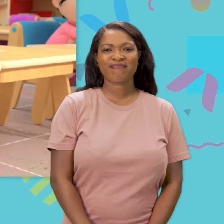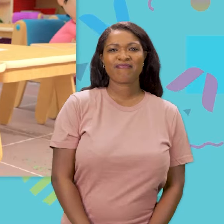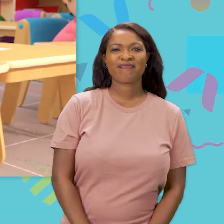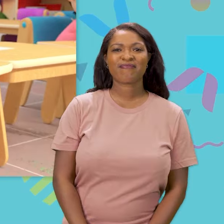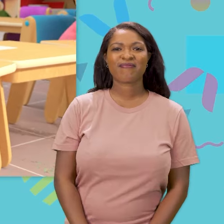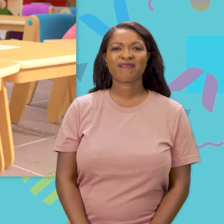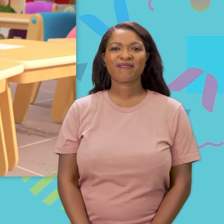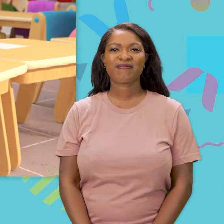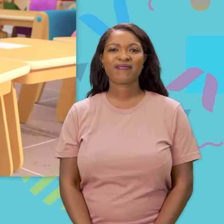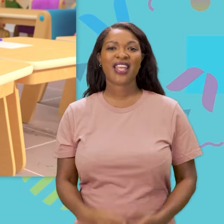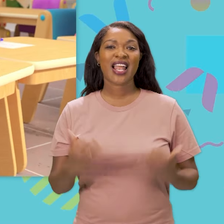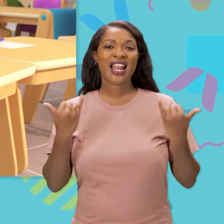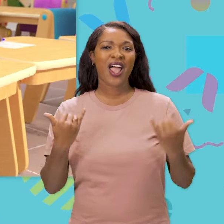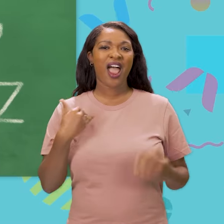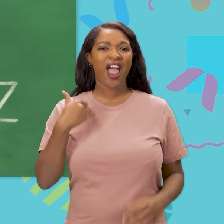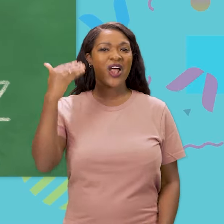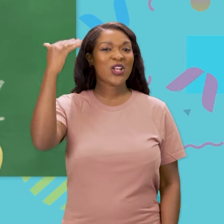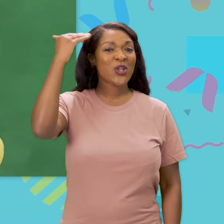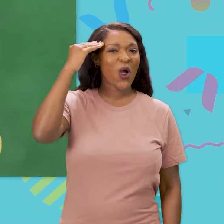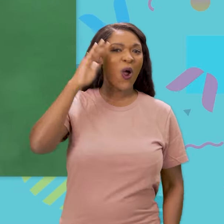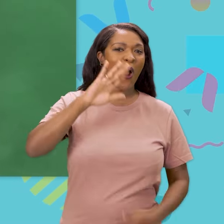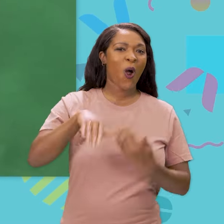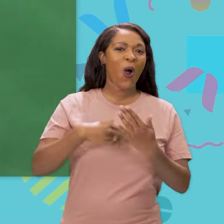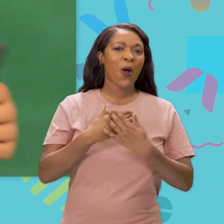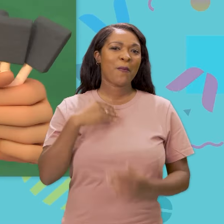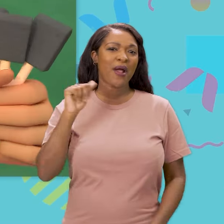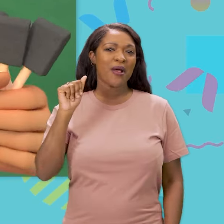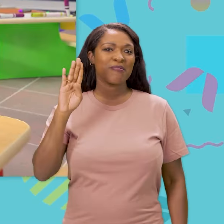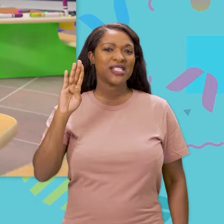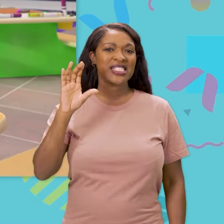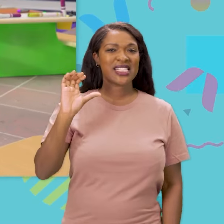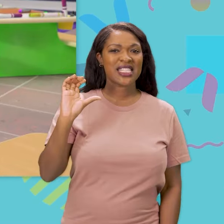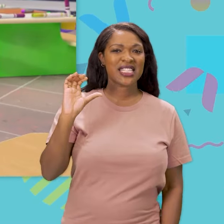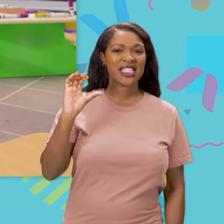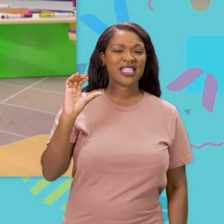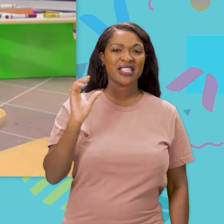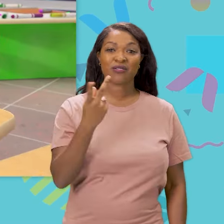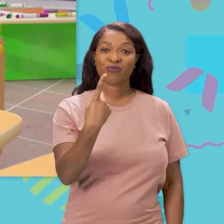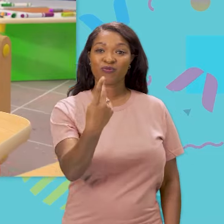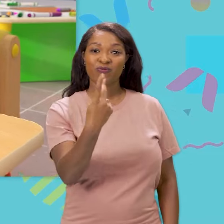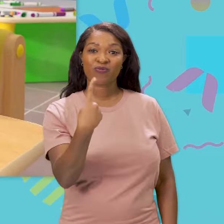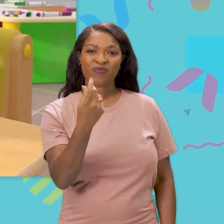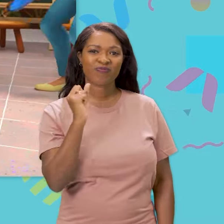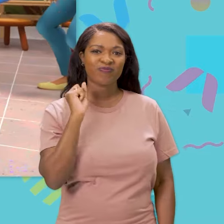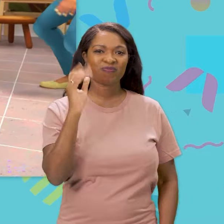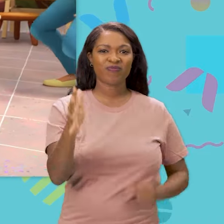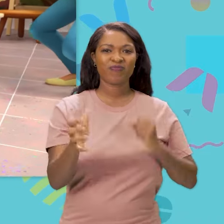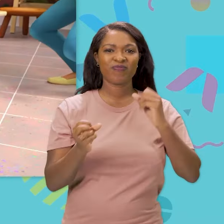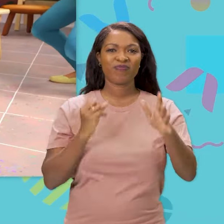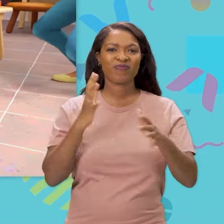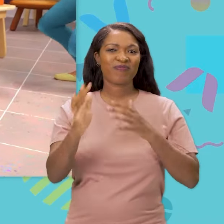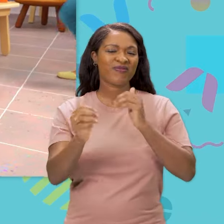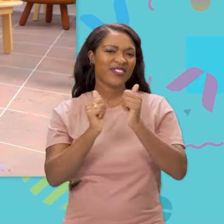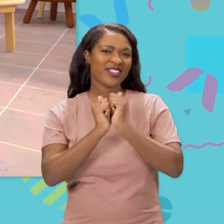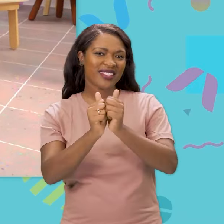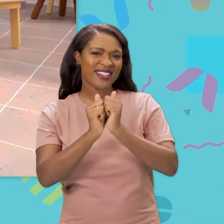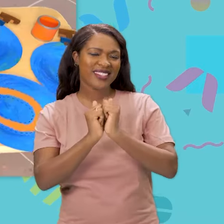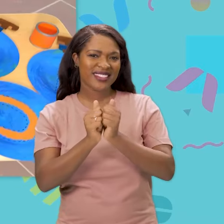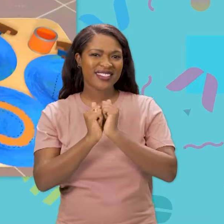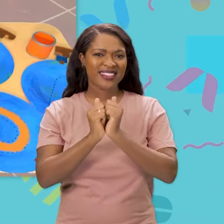Now I know my baby speaks, next time won't you